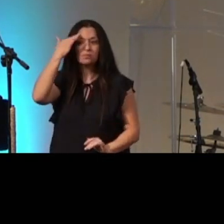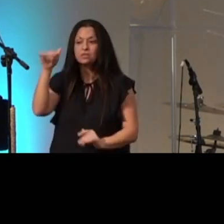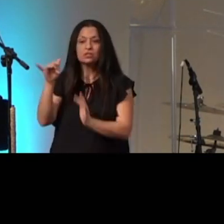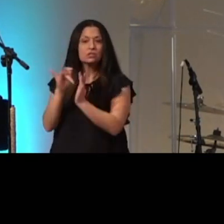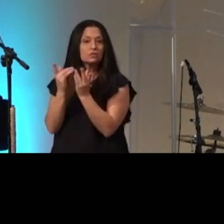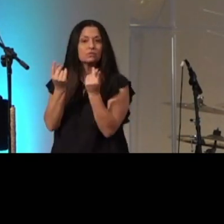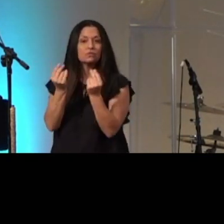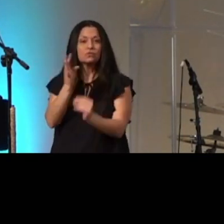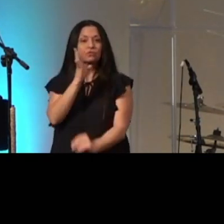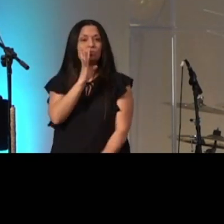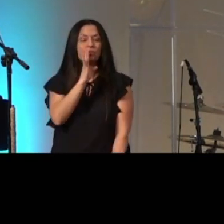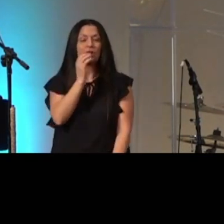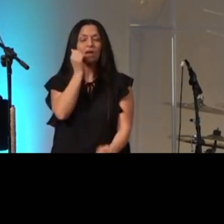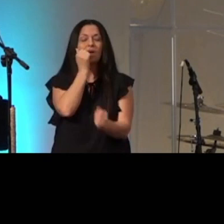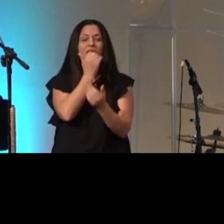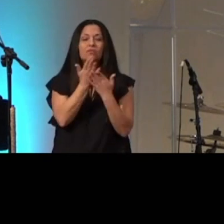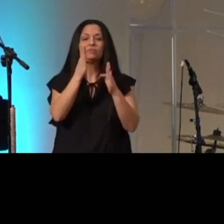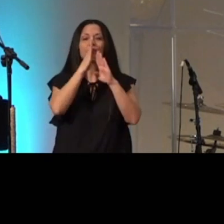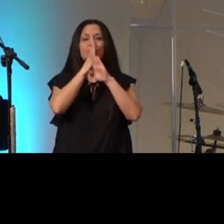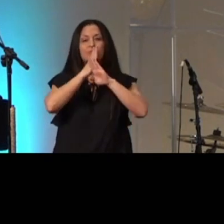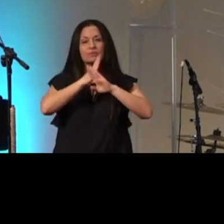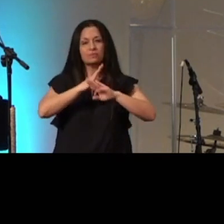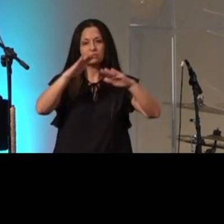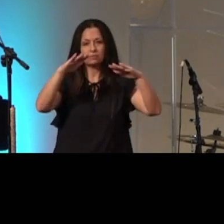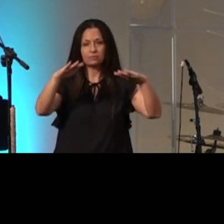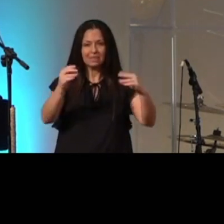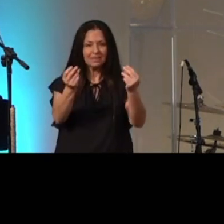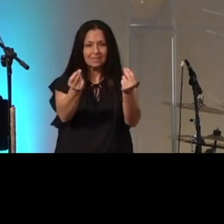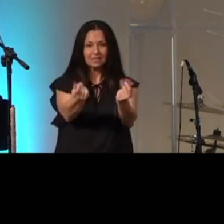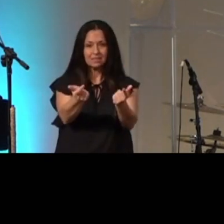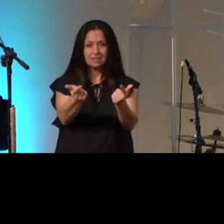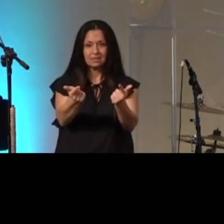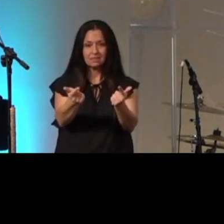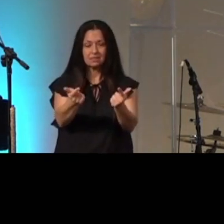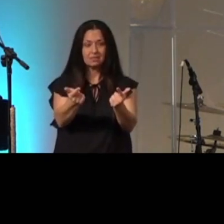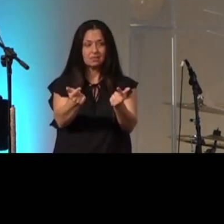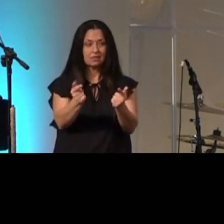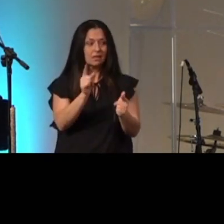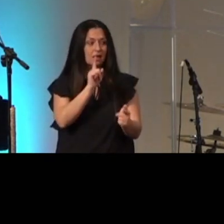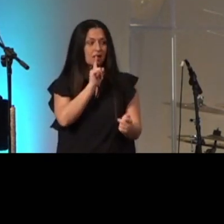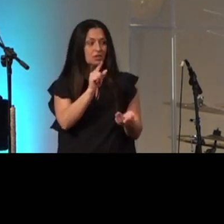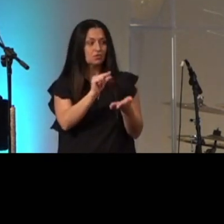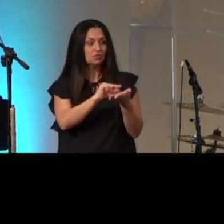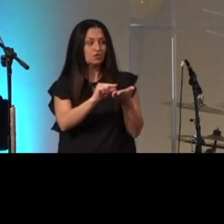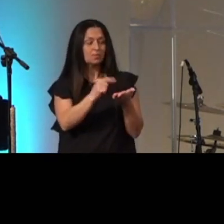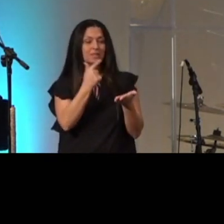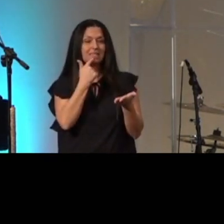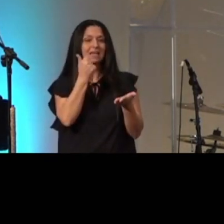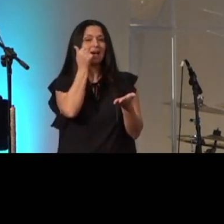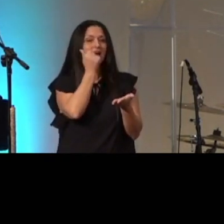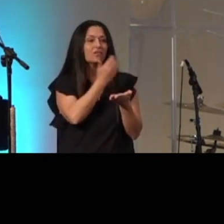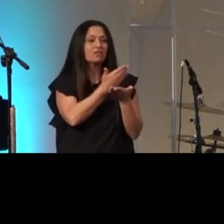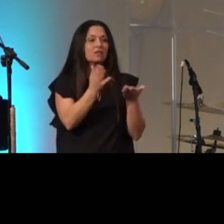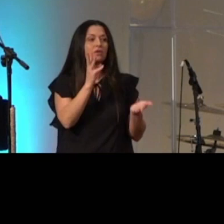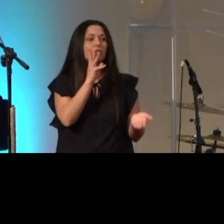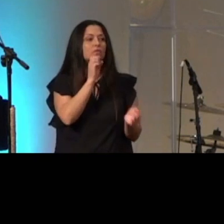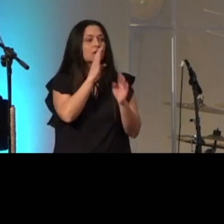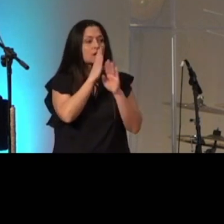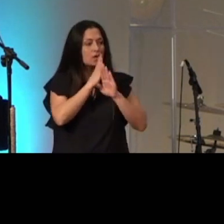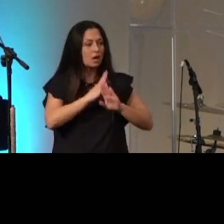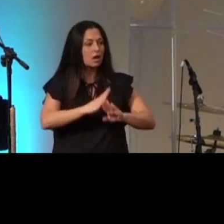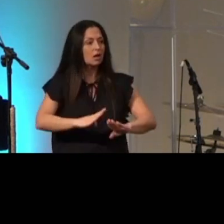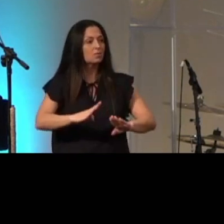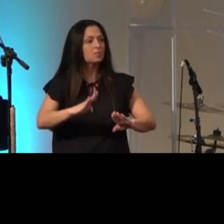and everything was still matter of fact scripture describes it as everything was calm it was a